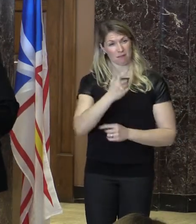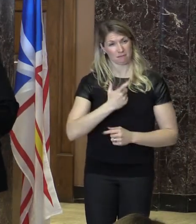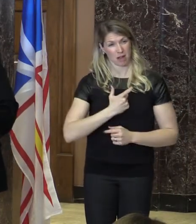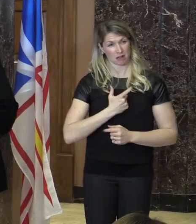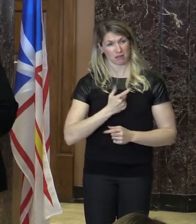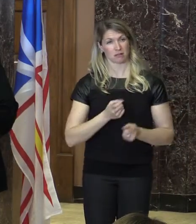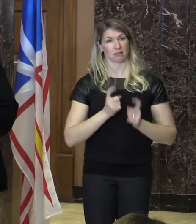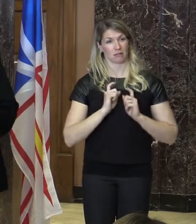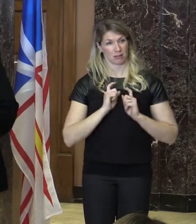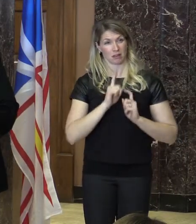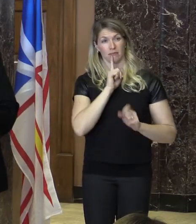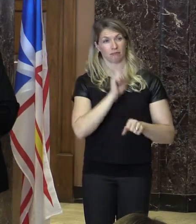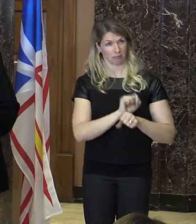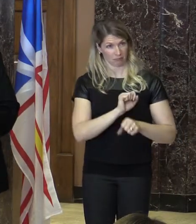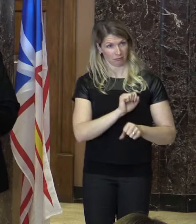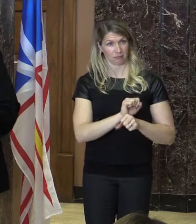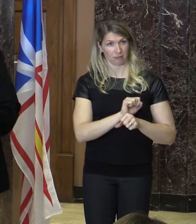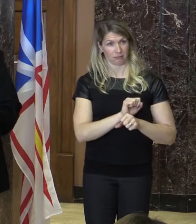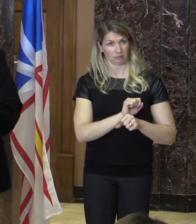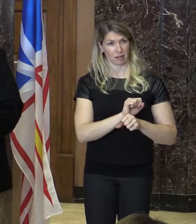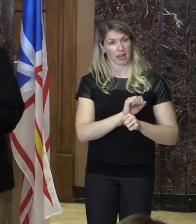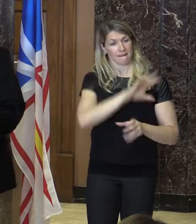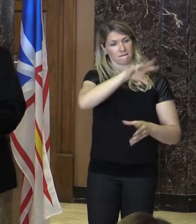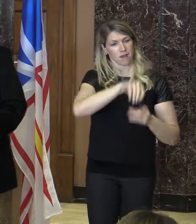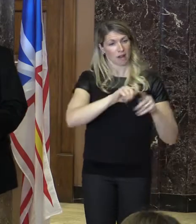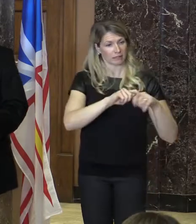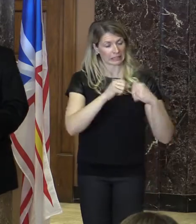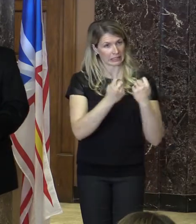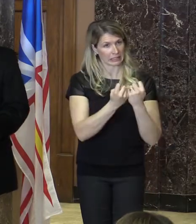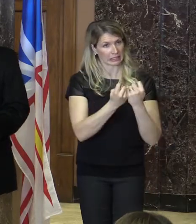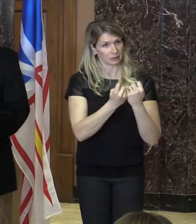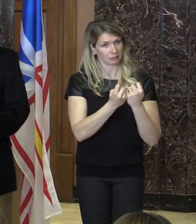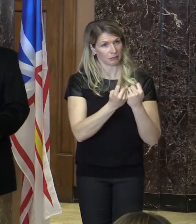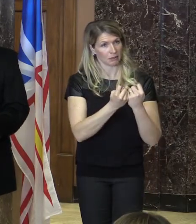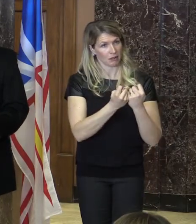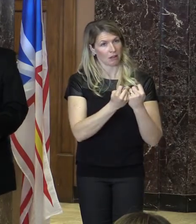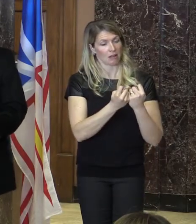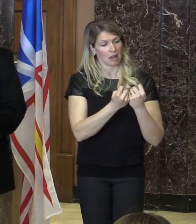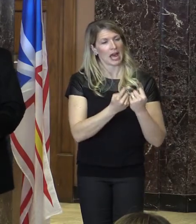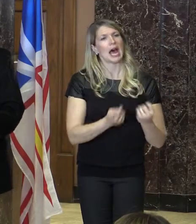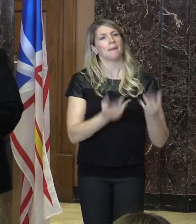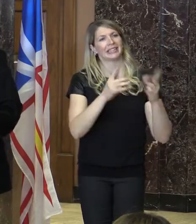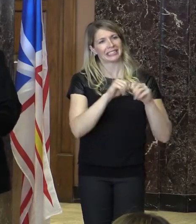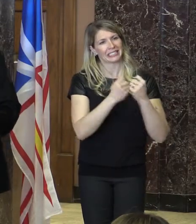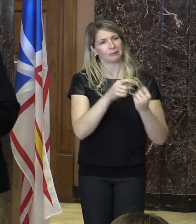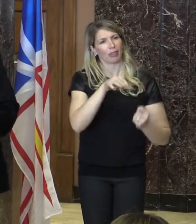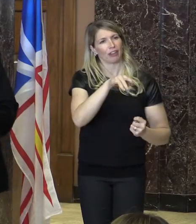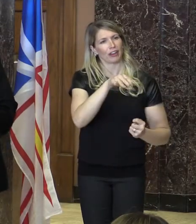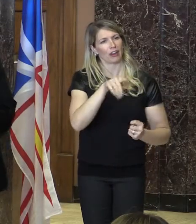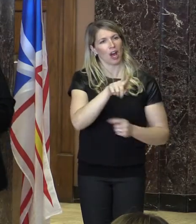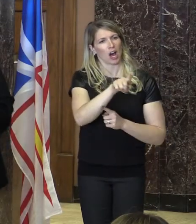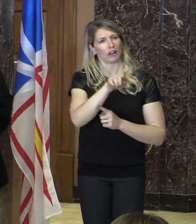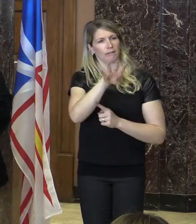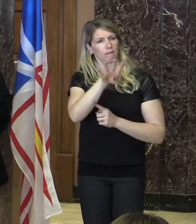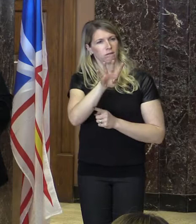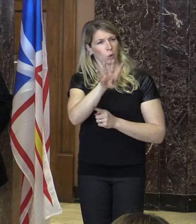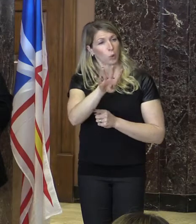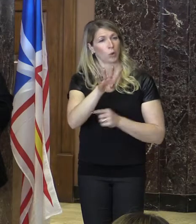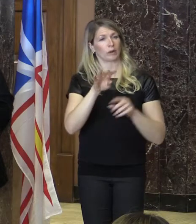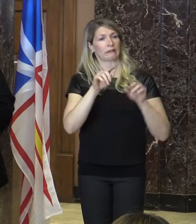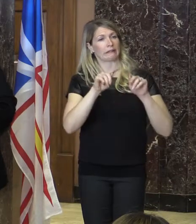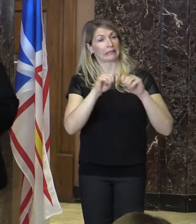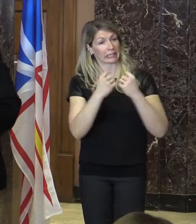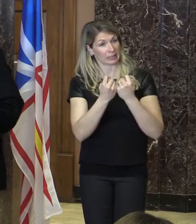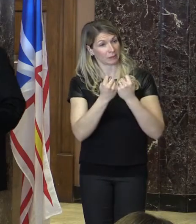And they were part of a team of 104 Canadian athletes in Austria that won 117 medals.